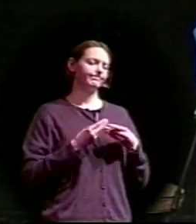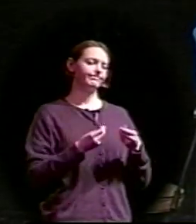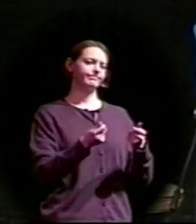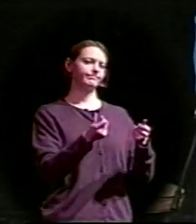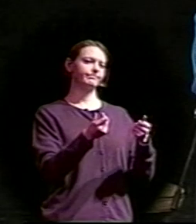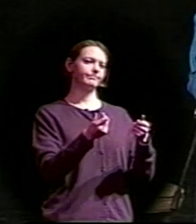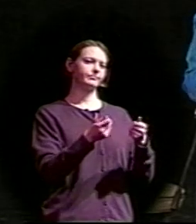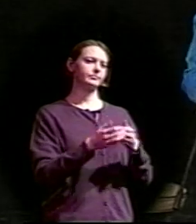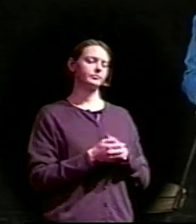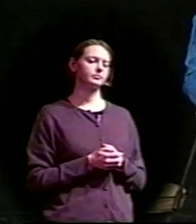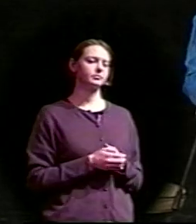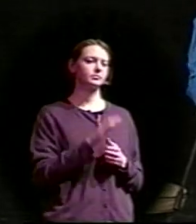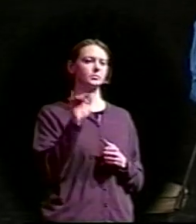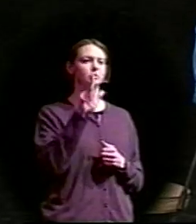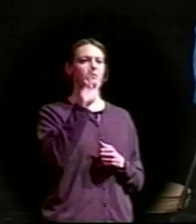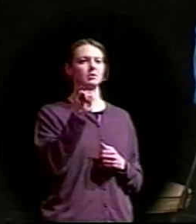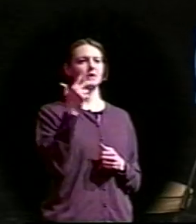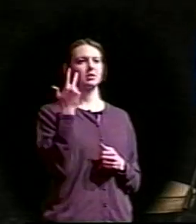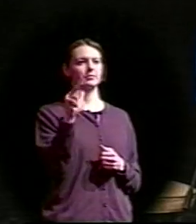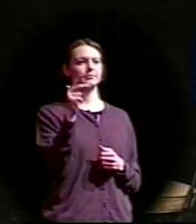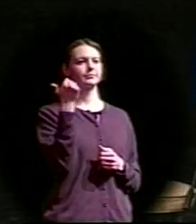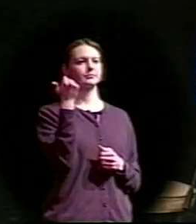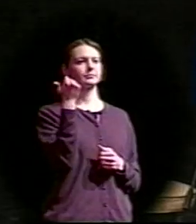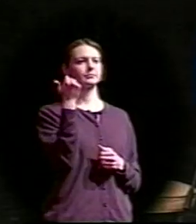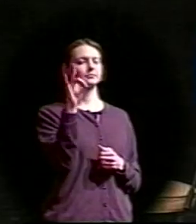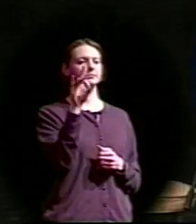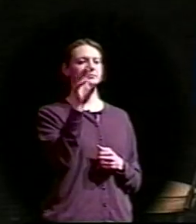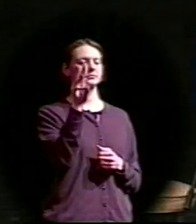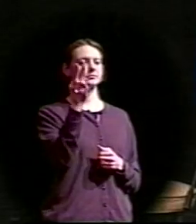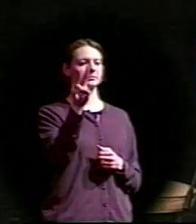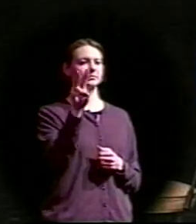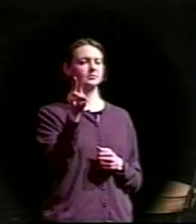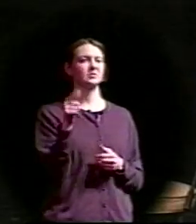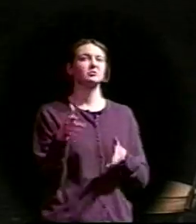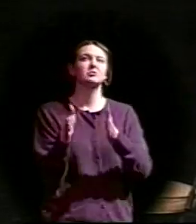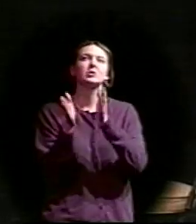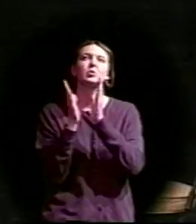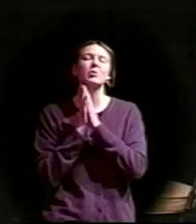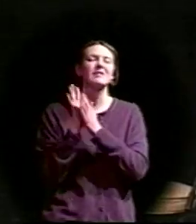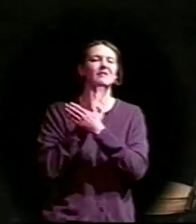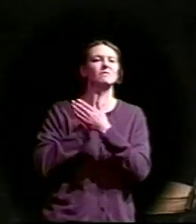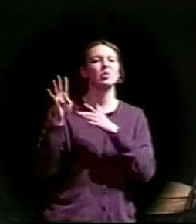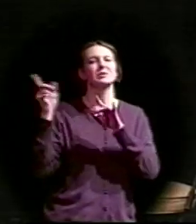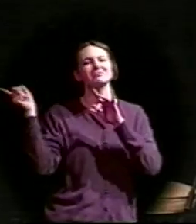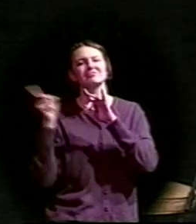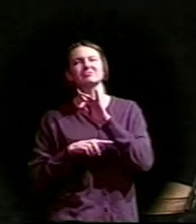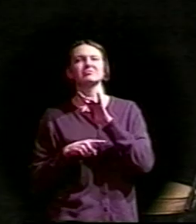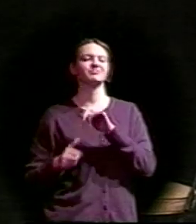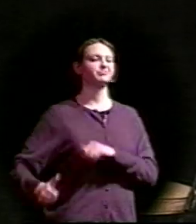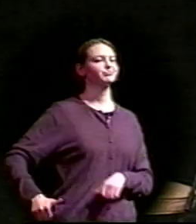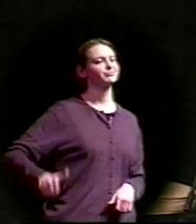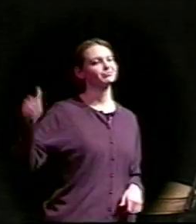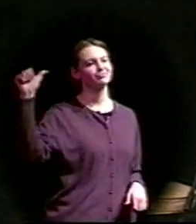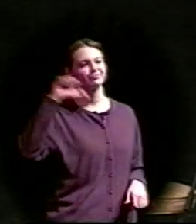July 3, 1862. Request for four-week leave of absence again denied. Had been away from home nearly a year.